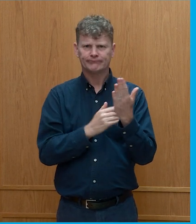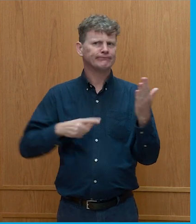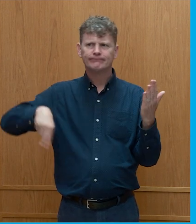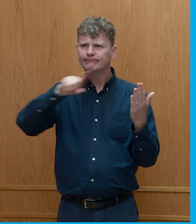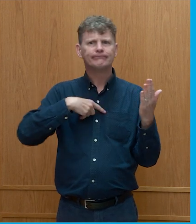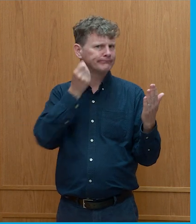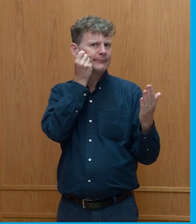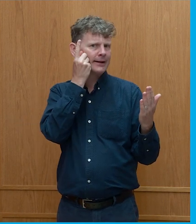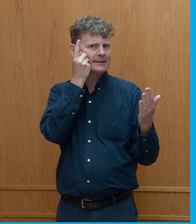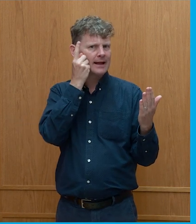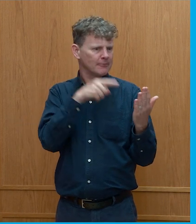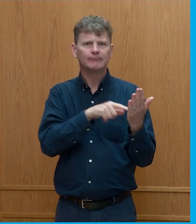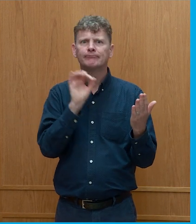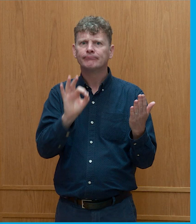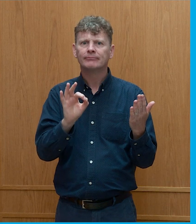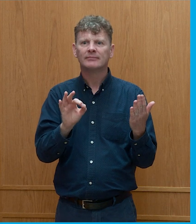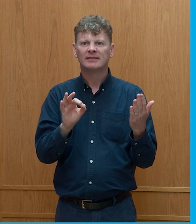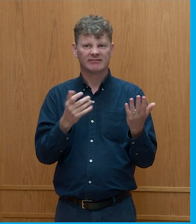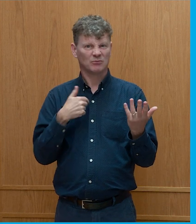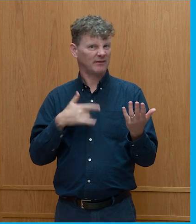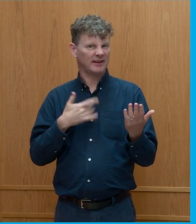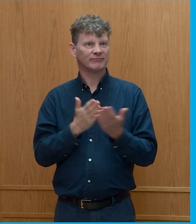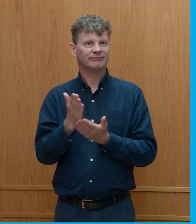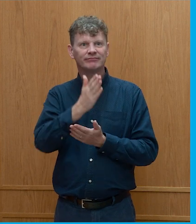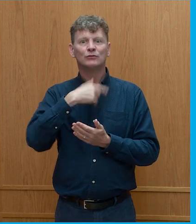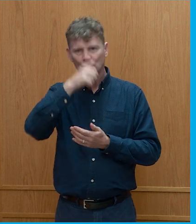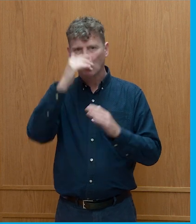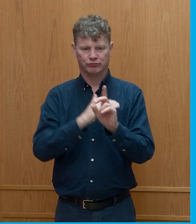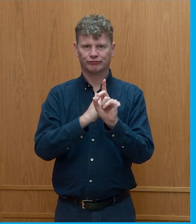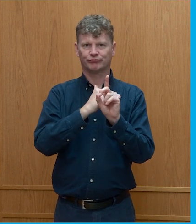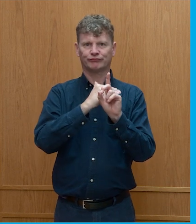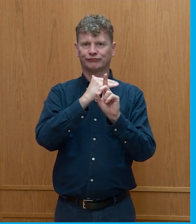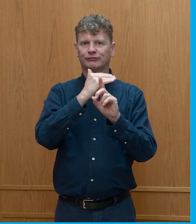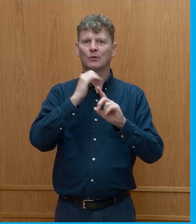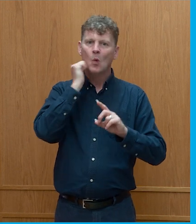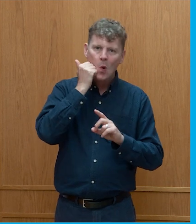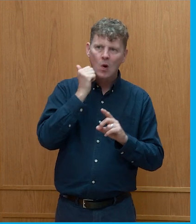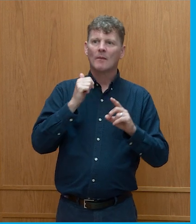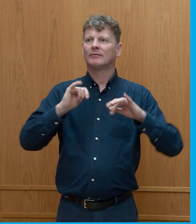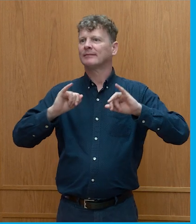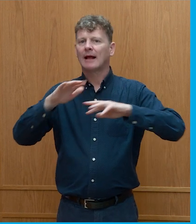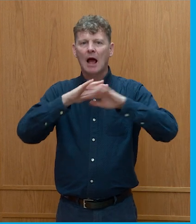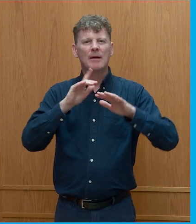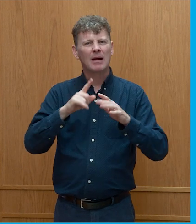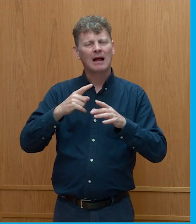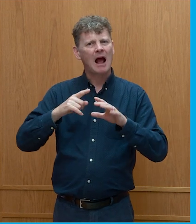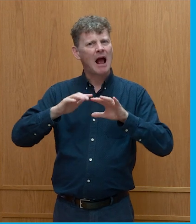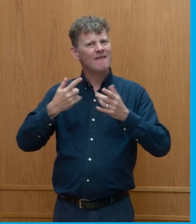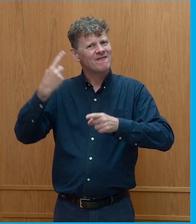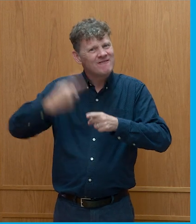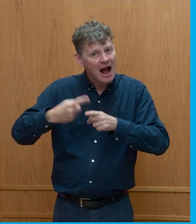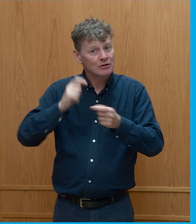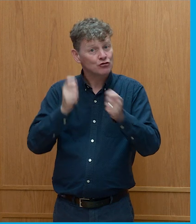it's almost inevitable, this sense of direction. The bit that isn't is the speed that we get there. And that was really brought home to me by